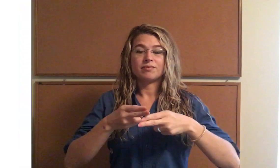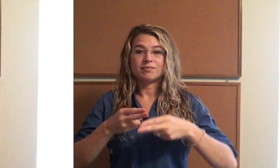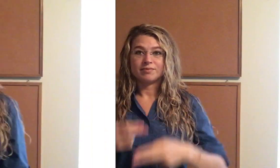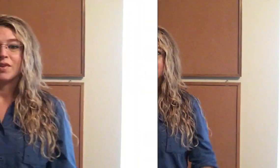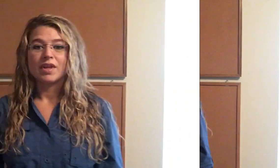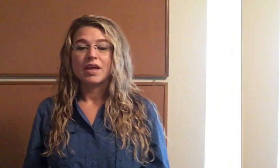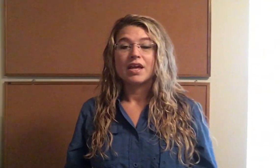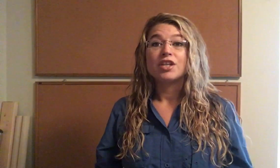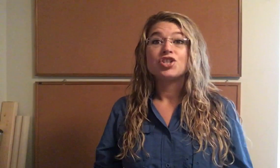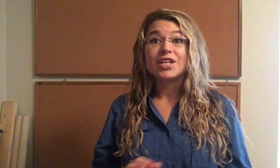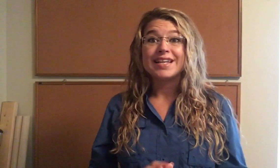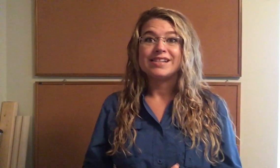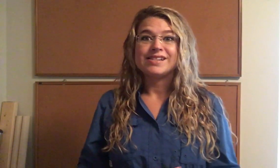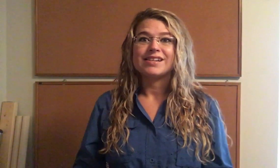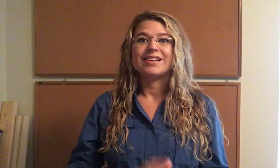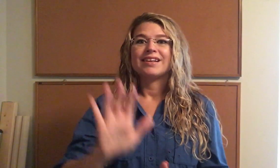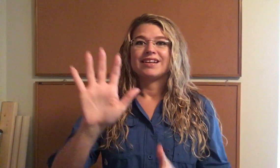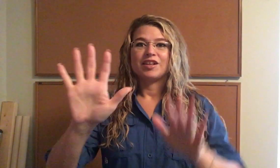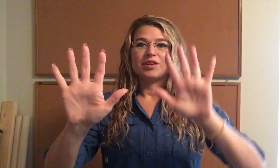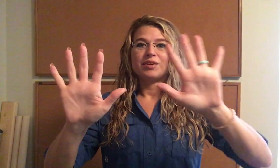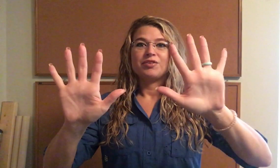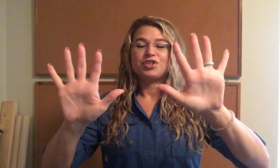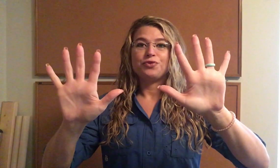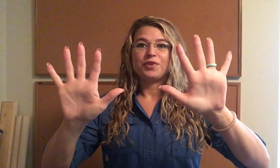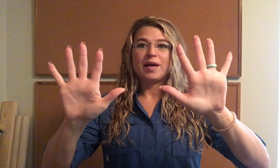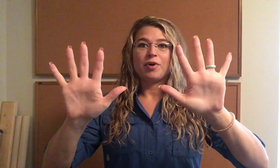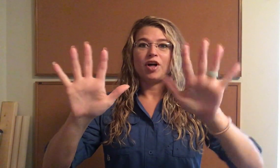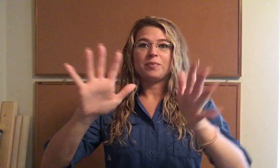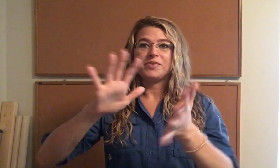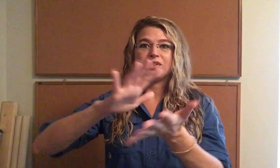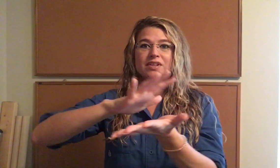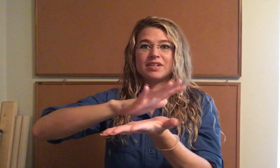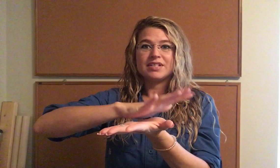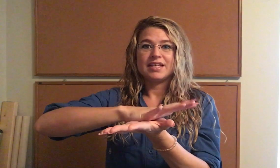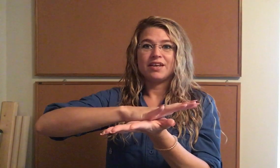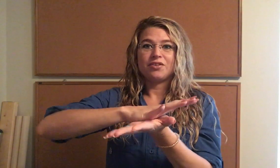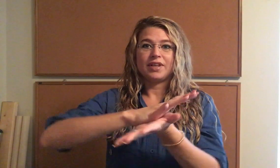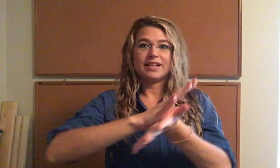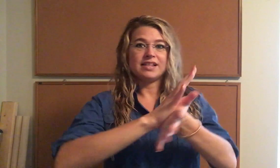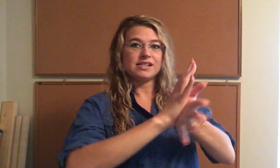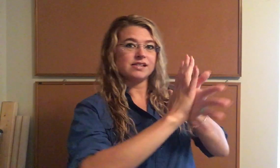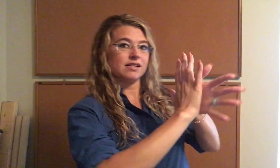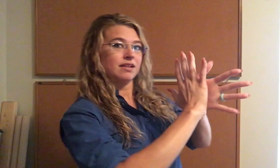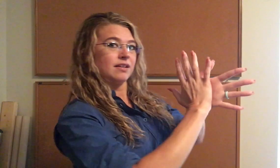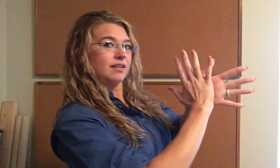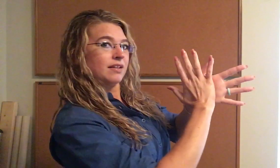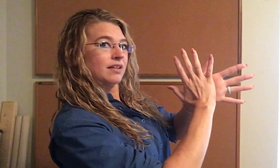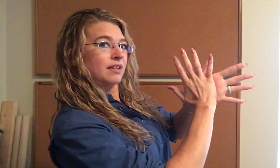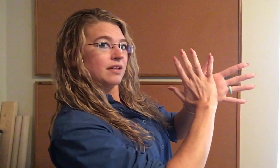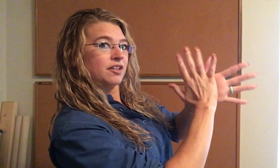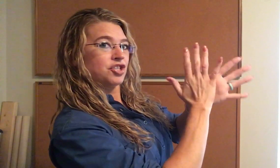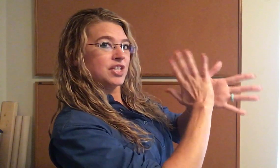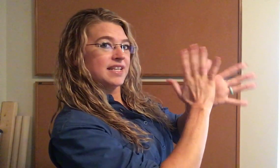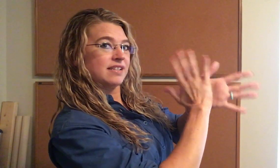Cheese. Two flat palms together like this. Cheese.